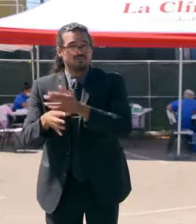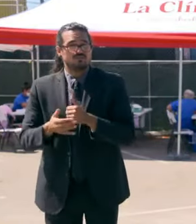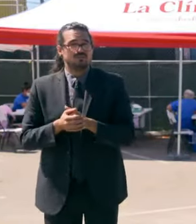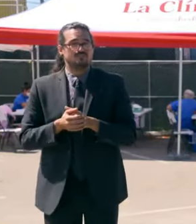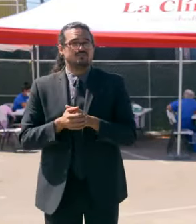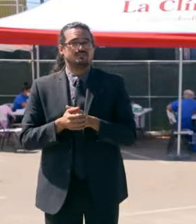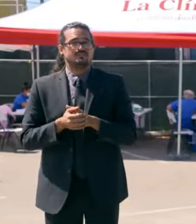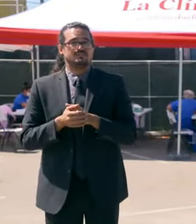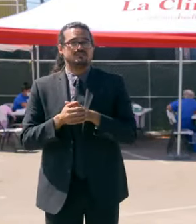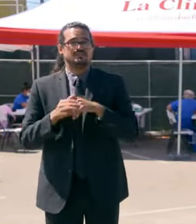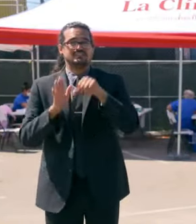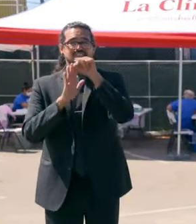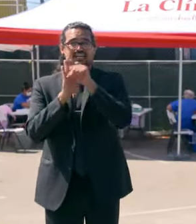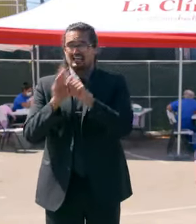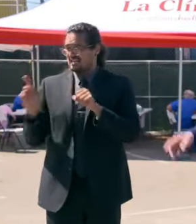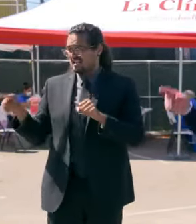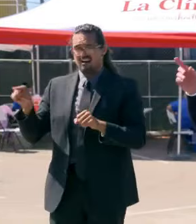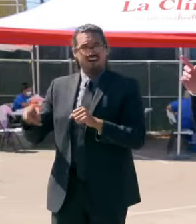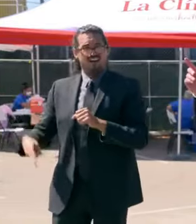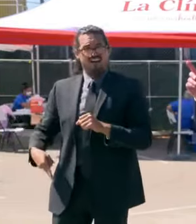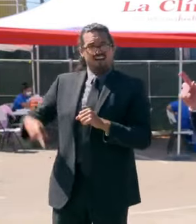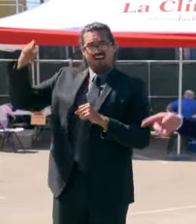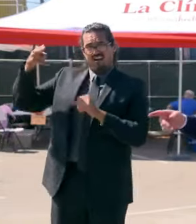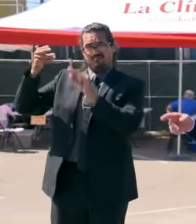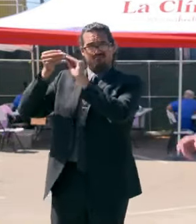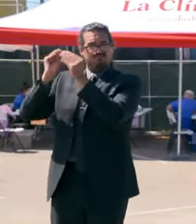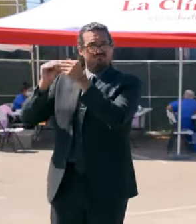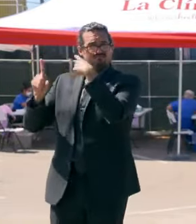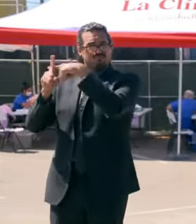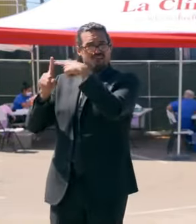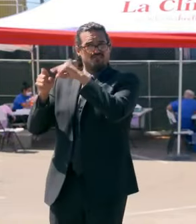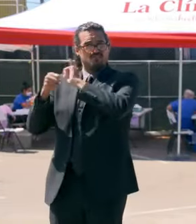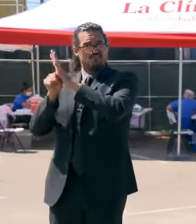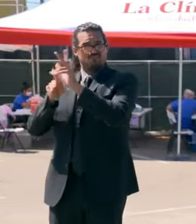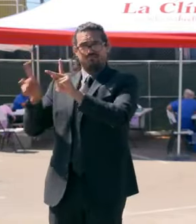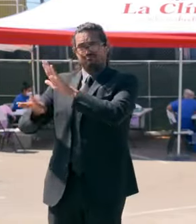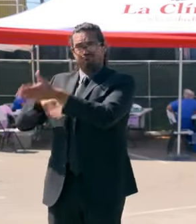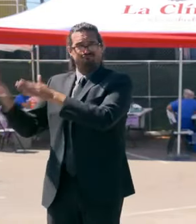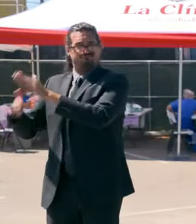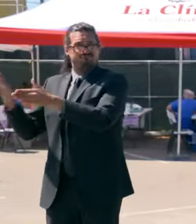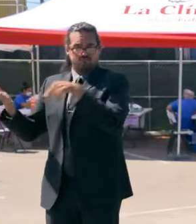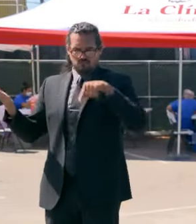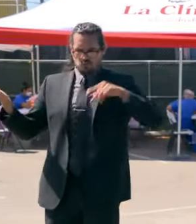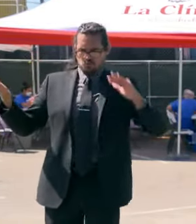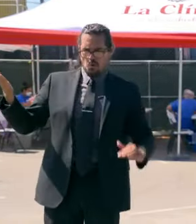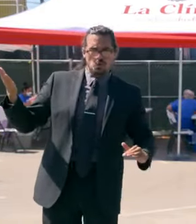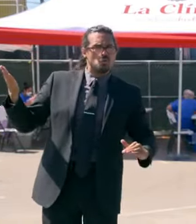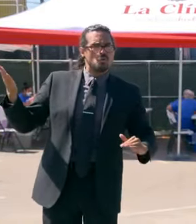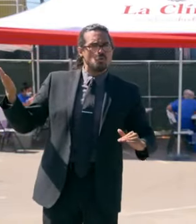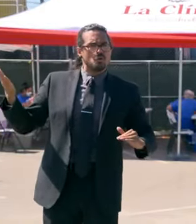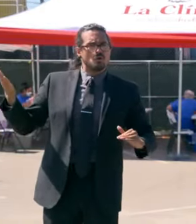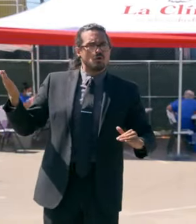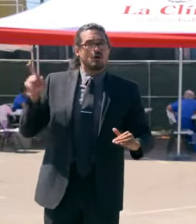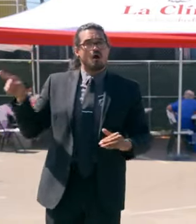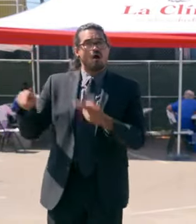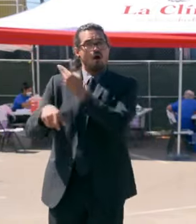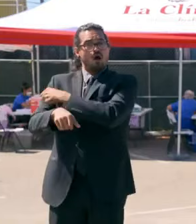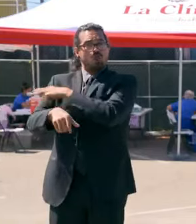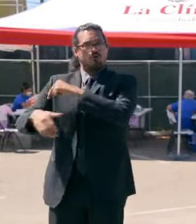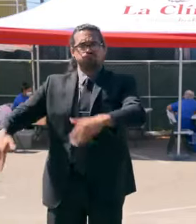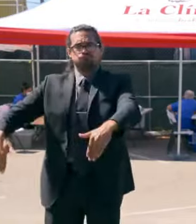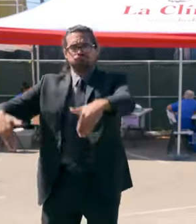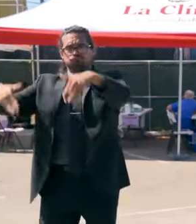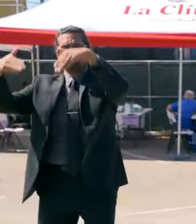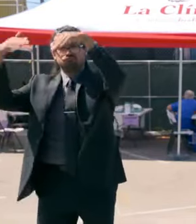We have one of the lowest case rates in America. They have among the highest case rates in America. Their hospitalizations are off the charts.